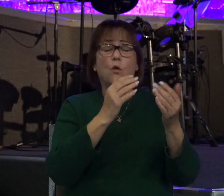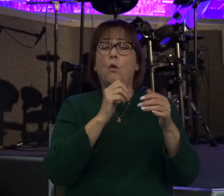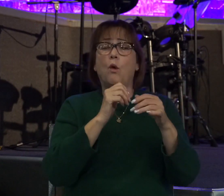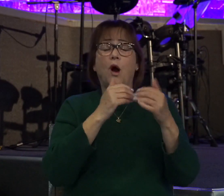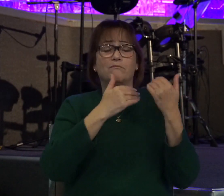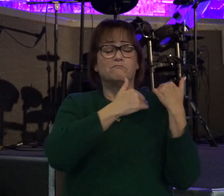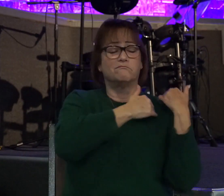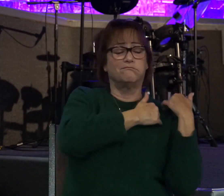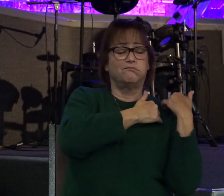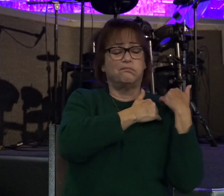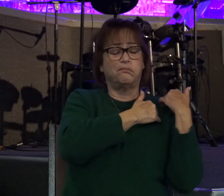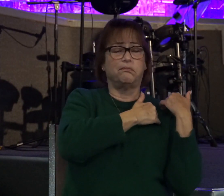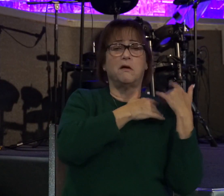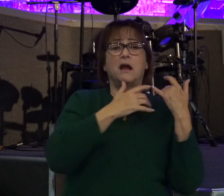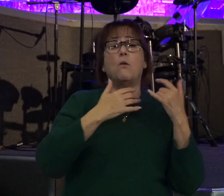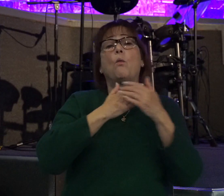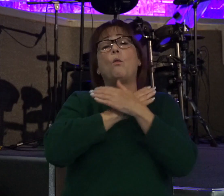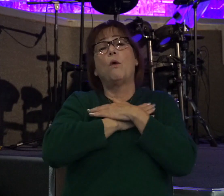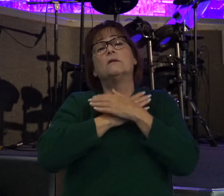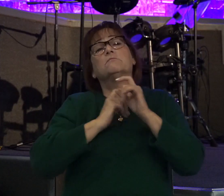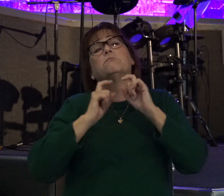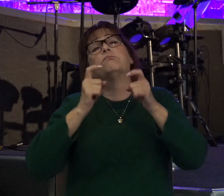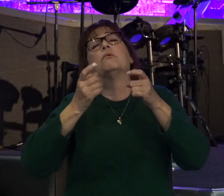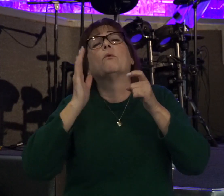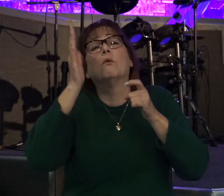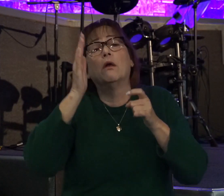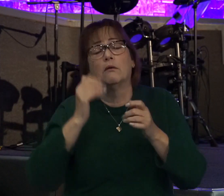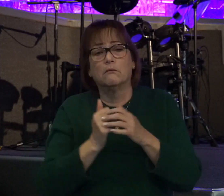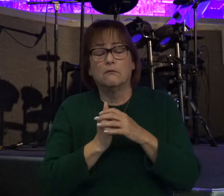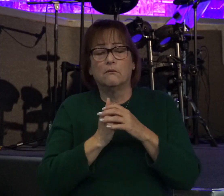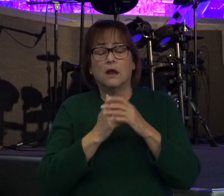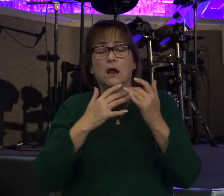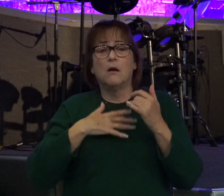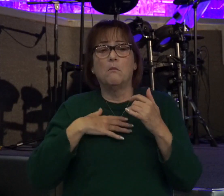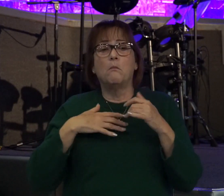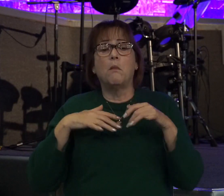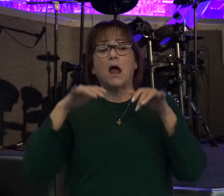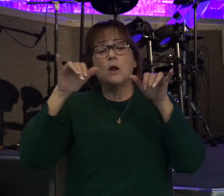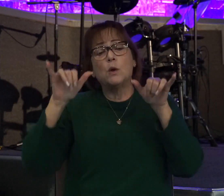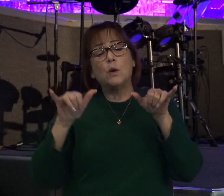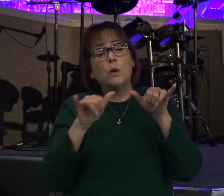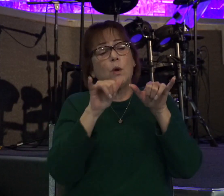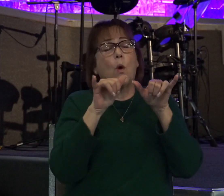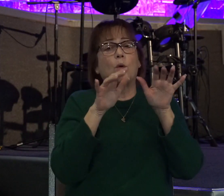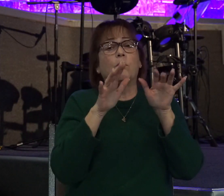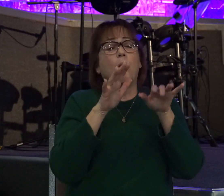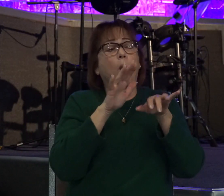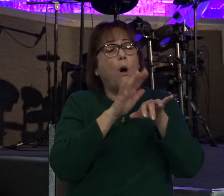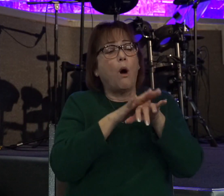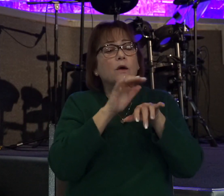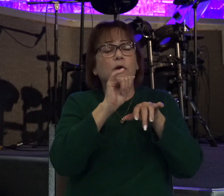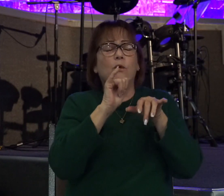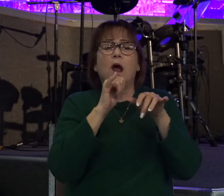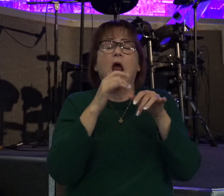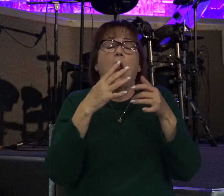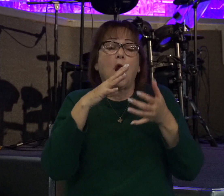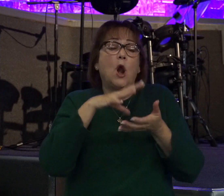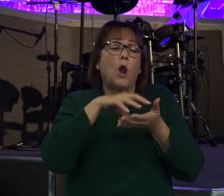laden, and I will give you rest. Take my yoke upon you and learn from me, for I am gentle and lowly in